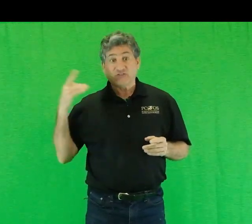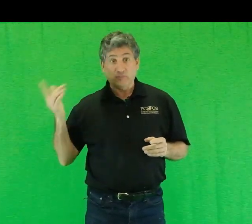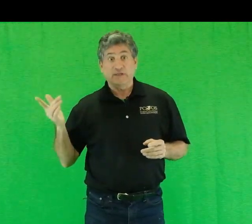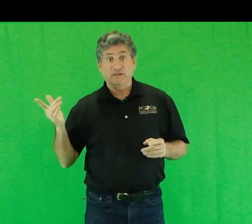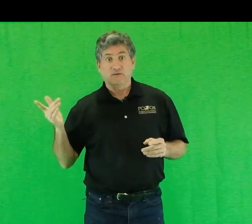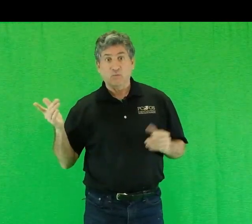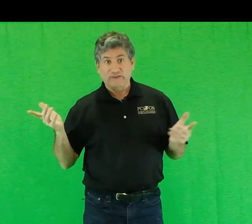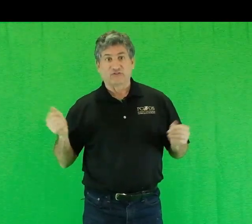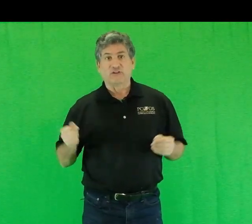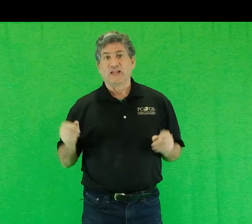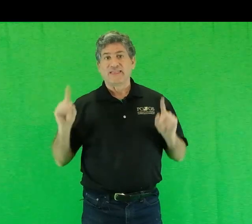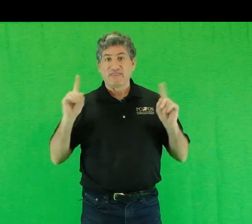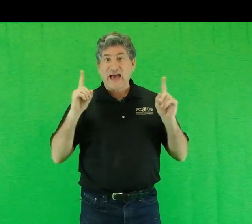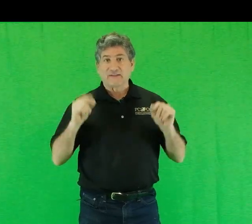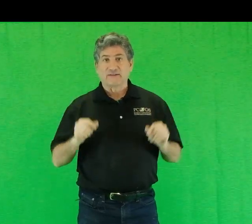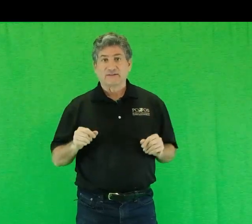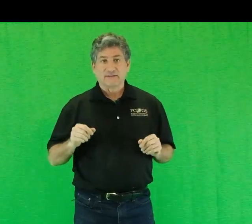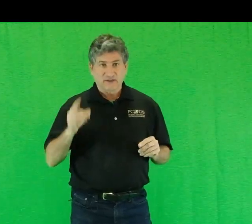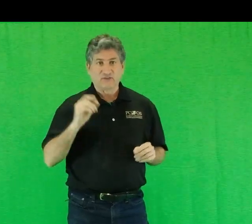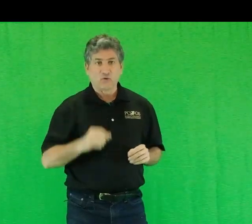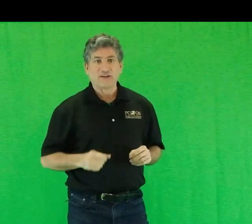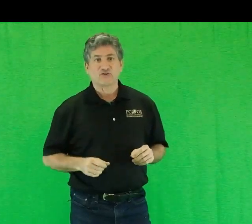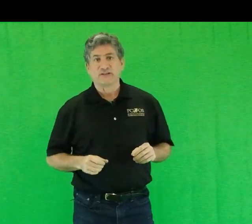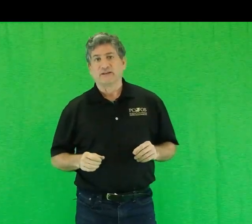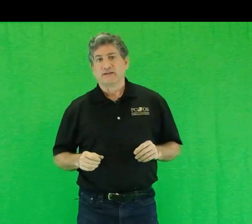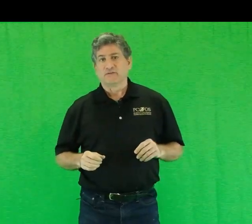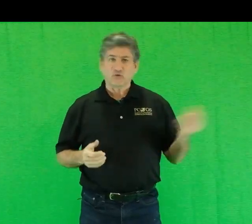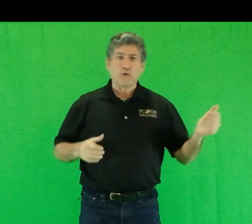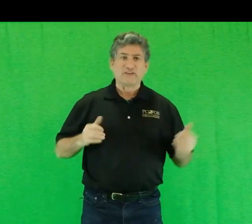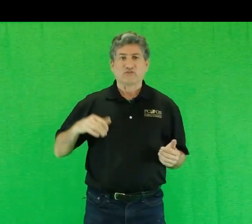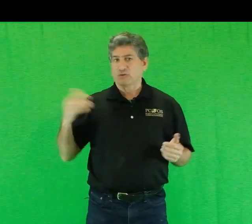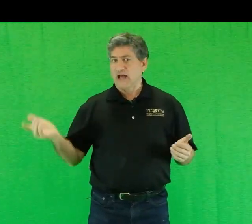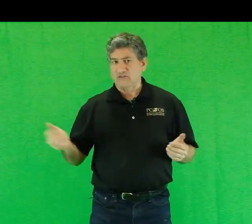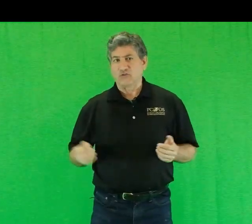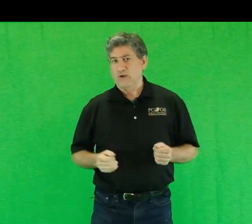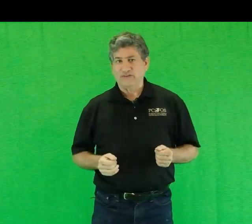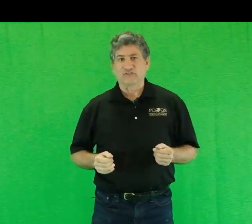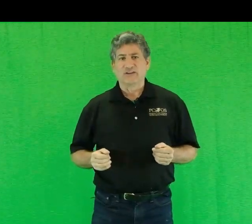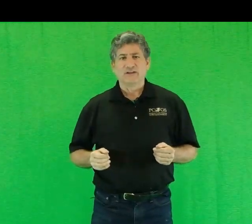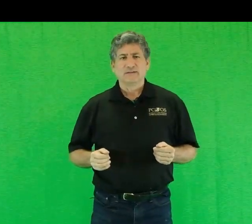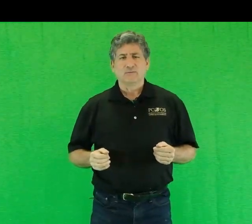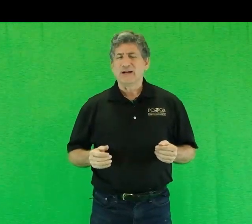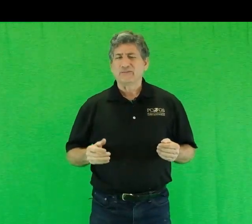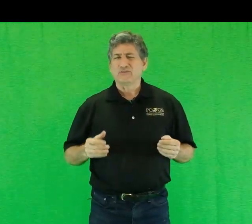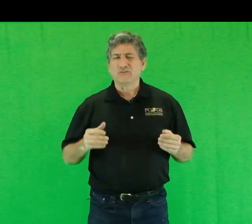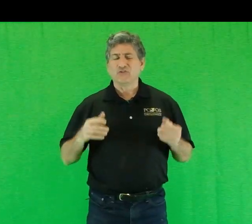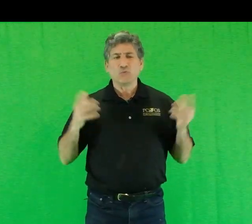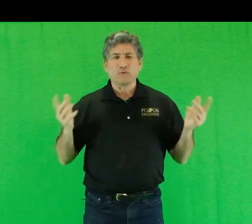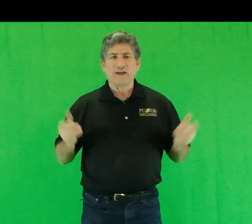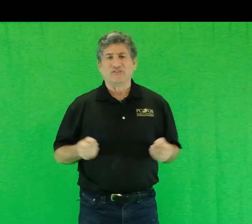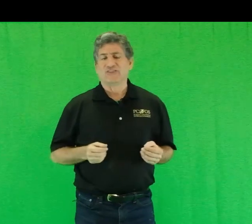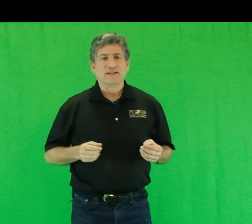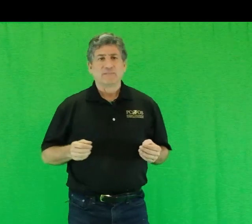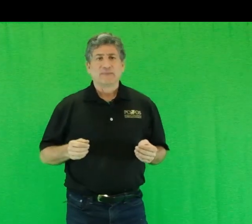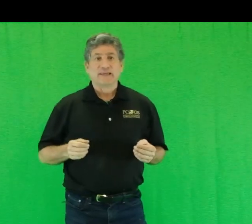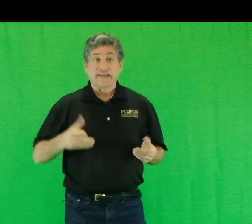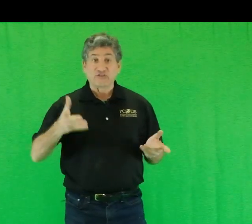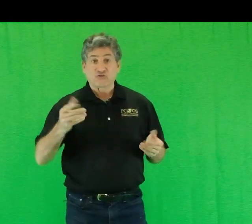to be wasteful, that is the question. To waste or not to waste. Why do we waste? It is a